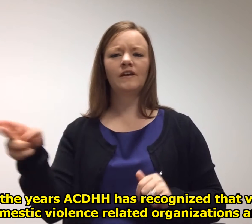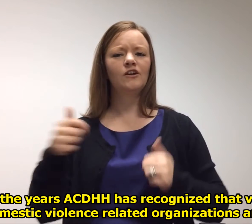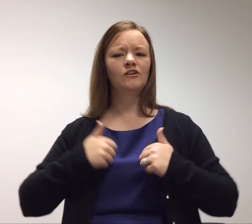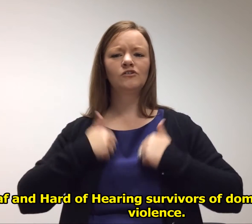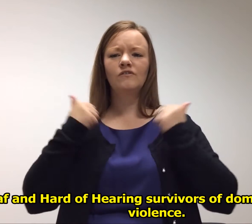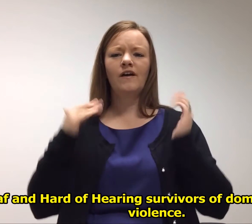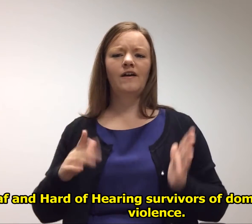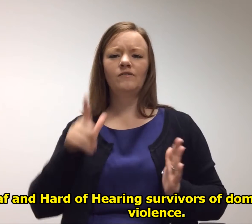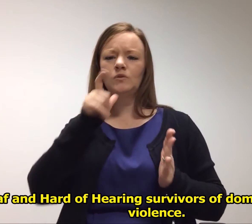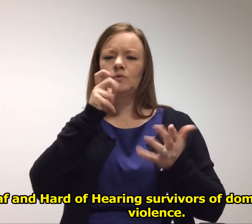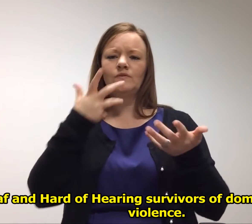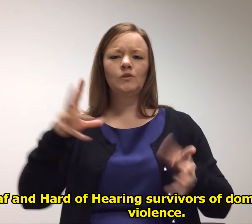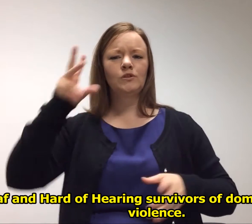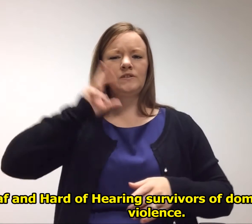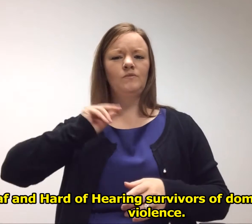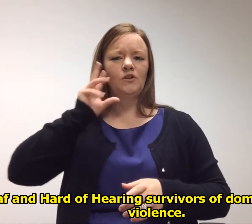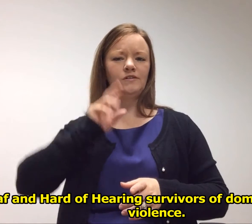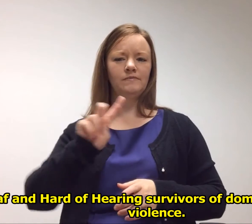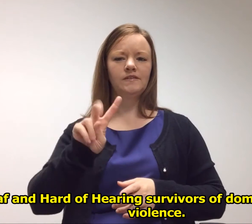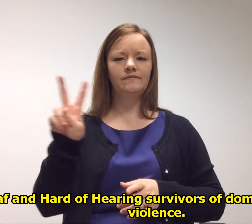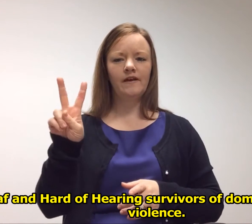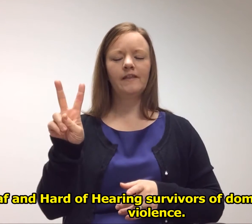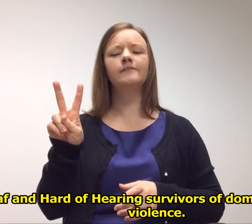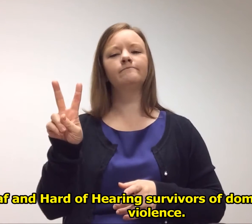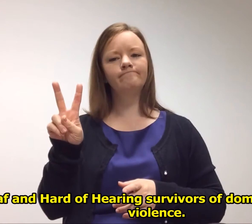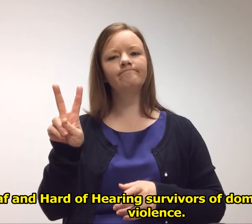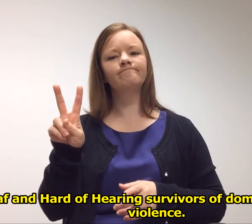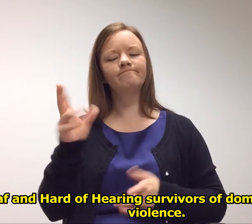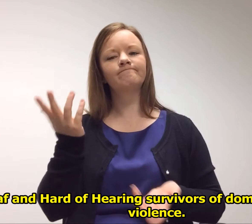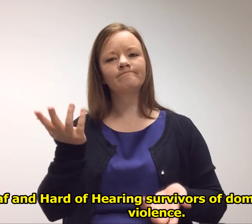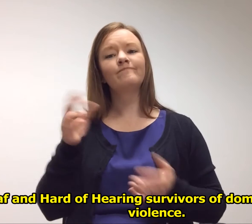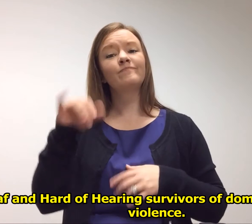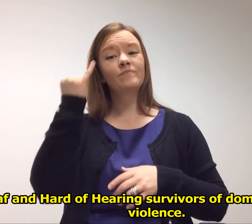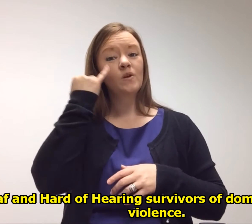accessible for deaf and hard-of-hearing survivors of domestic and sexual violence.